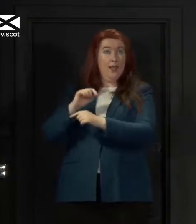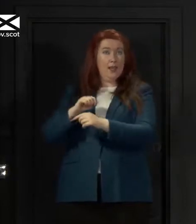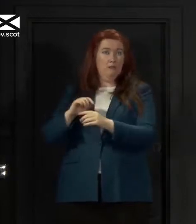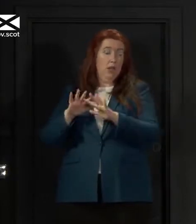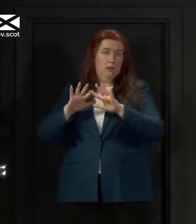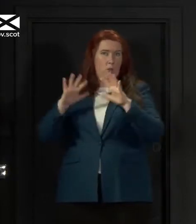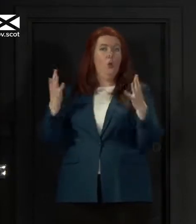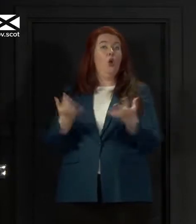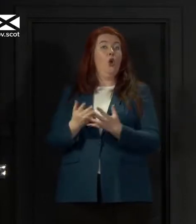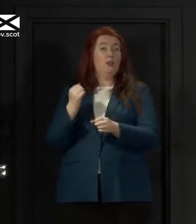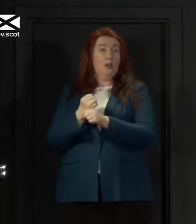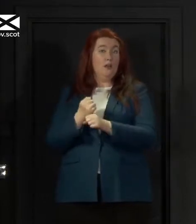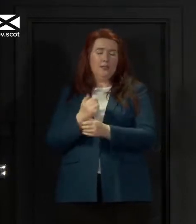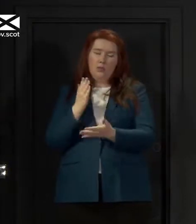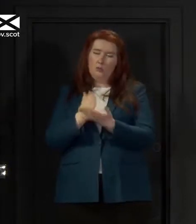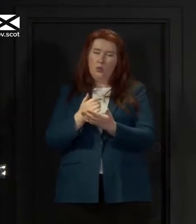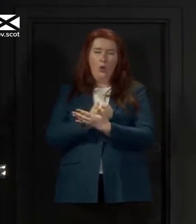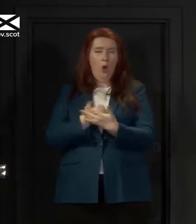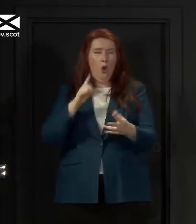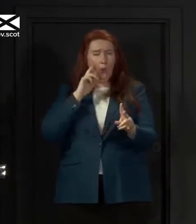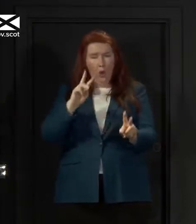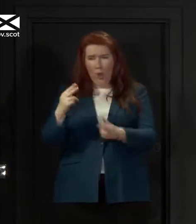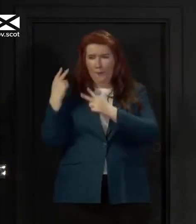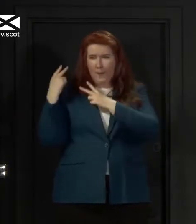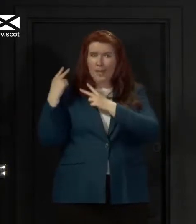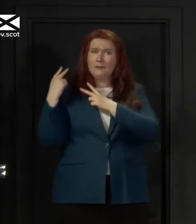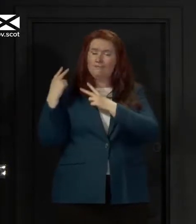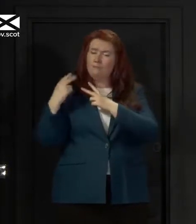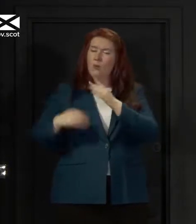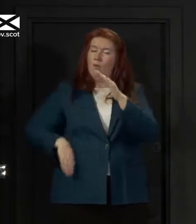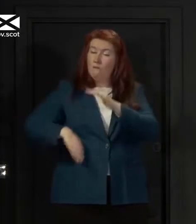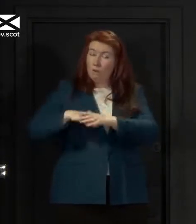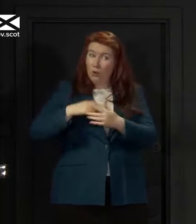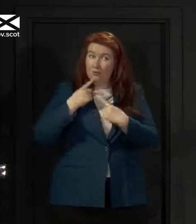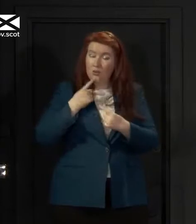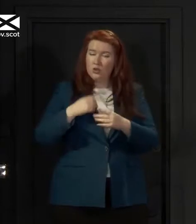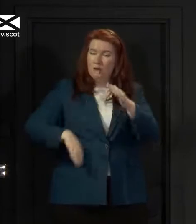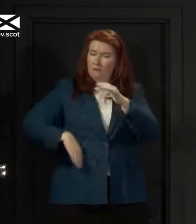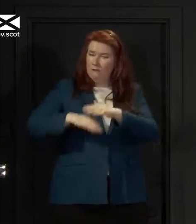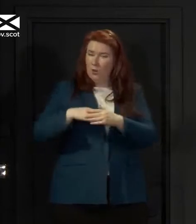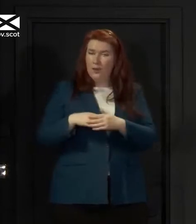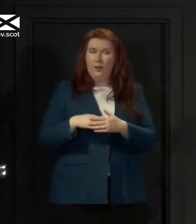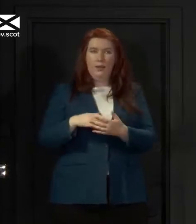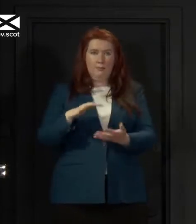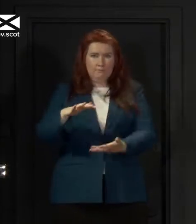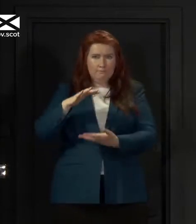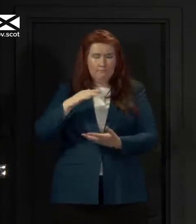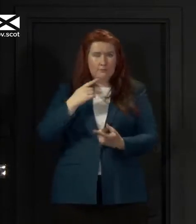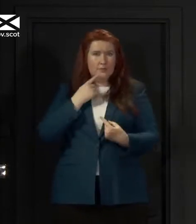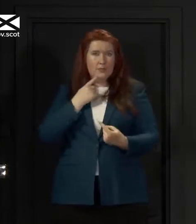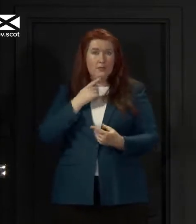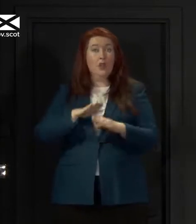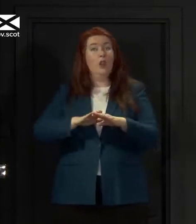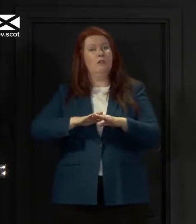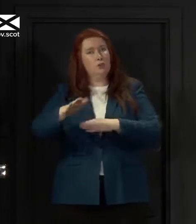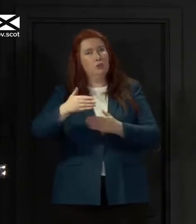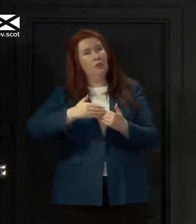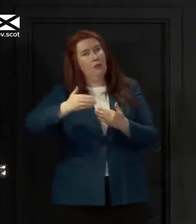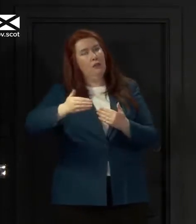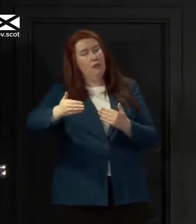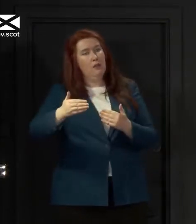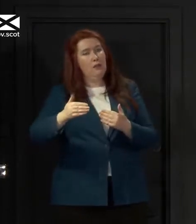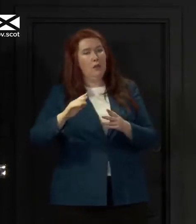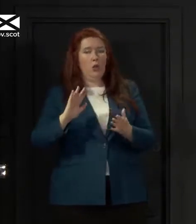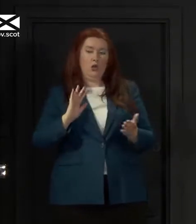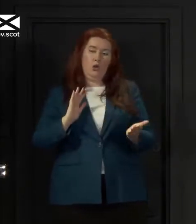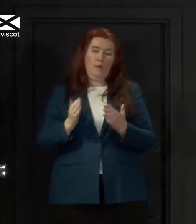will all be looked at with all the data and the information that people have to hand at that time against